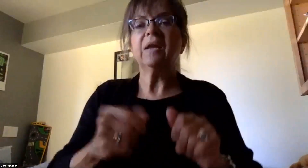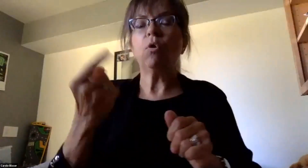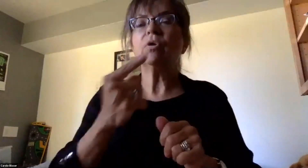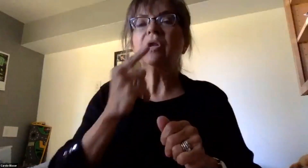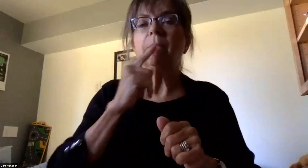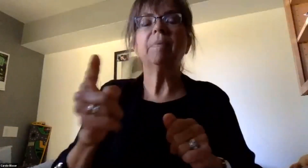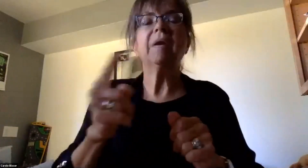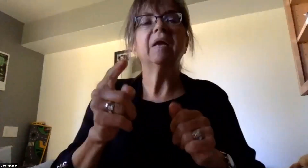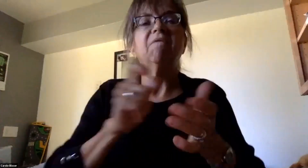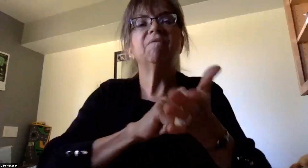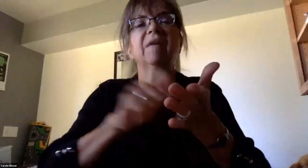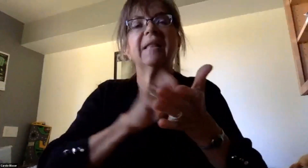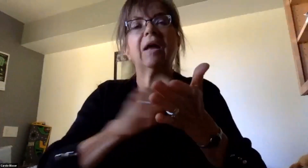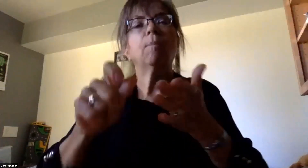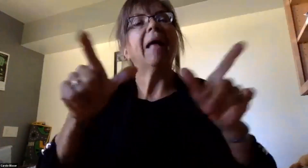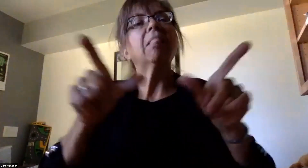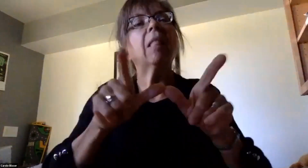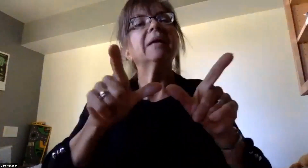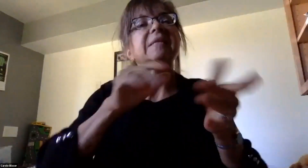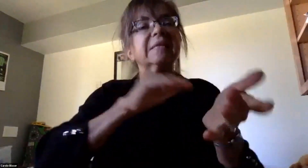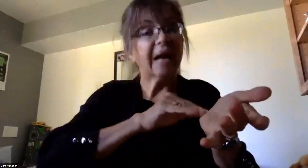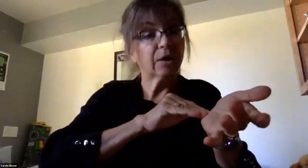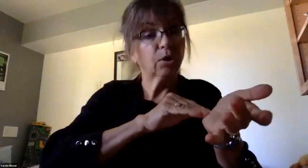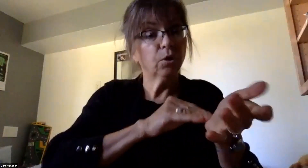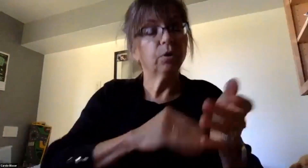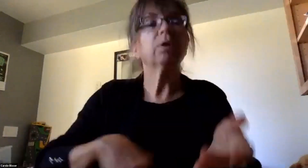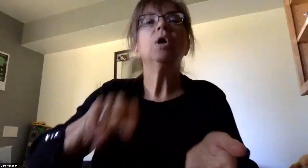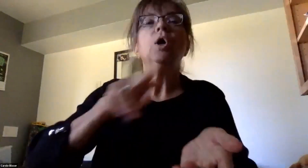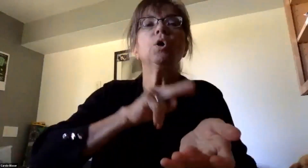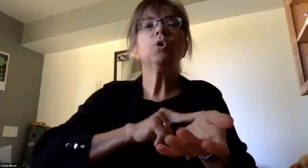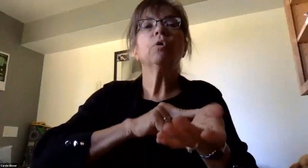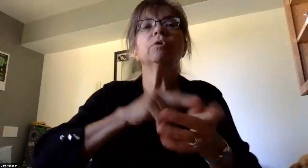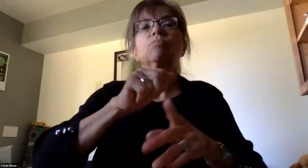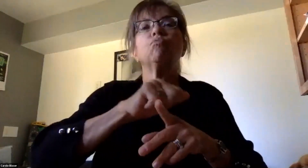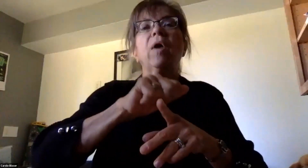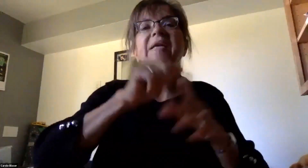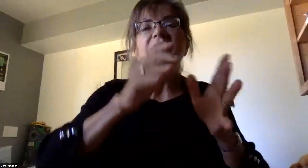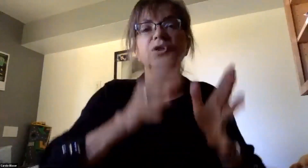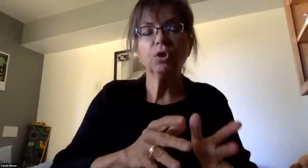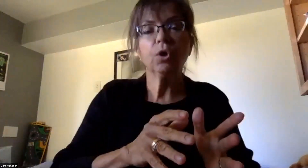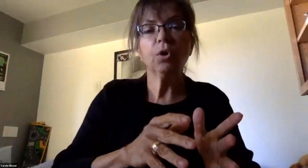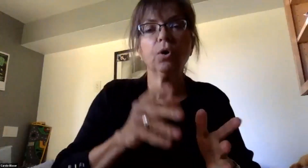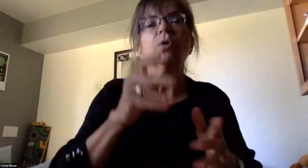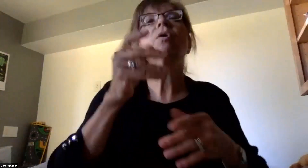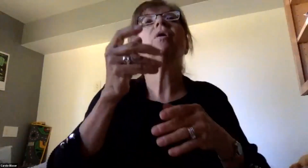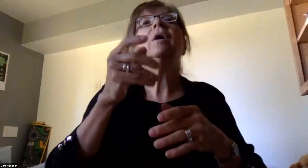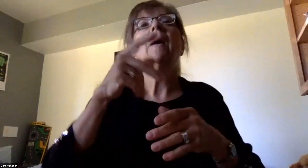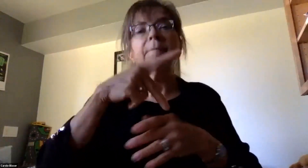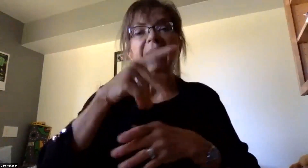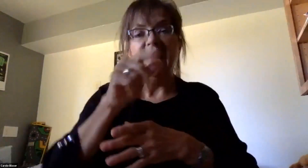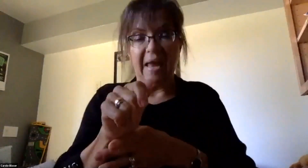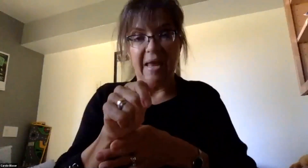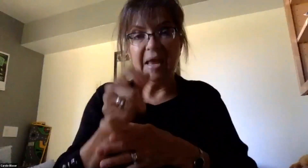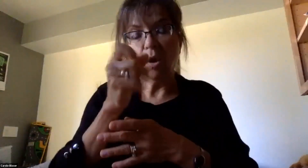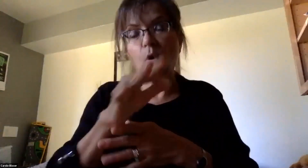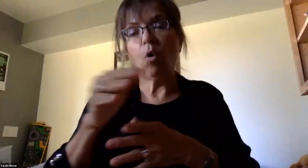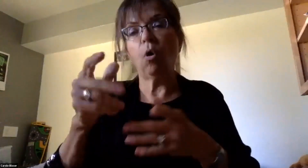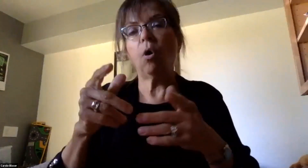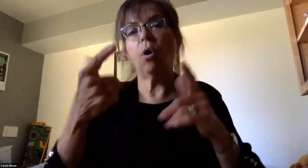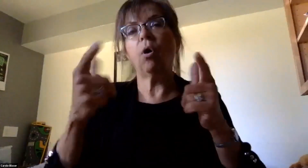by a New York State licensed physician, a nurse practitioner or MD, a physician's assistant, or a licensed